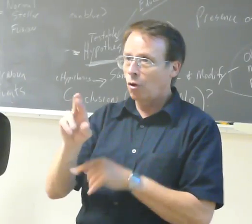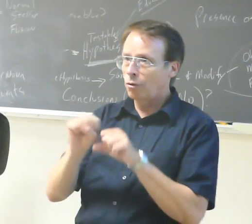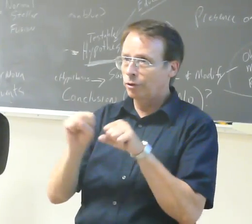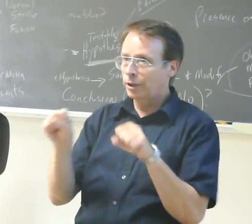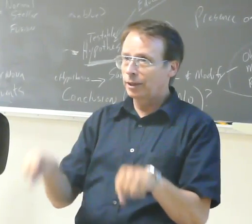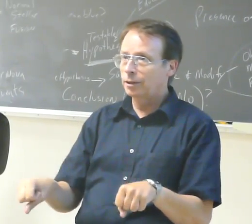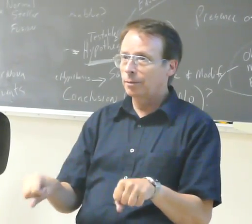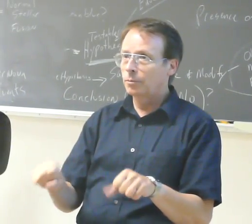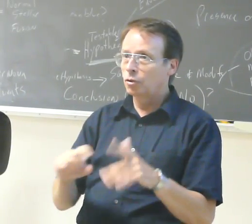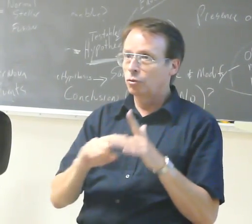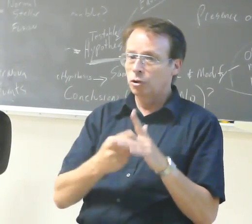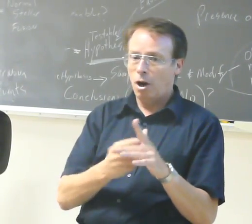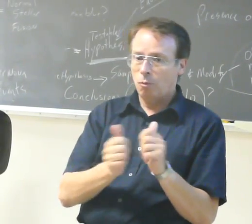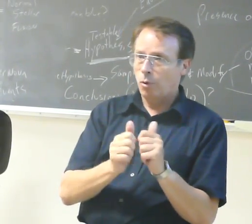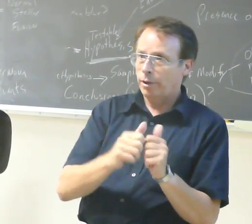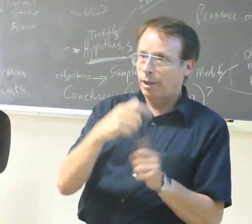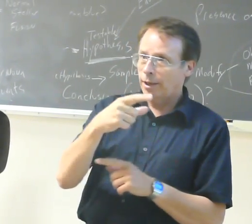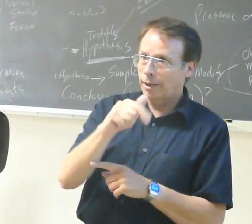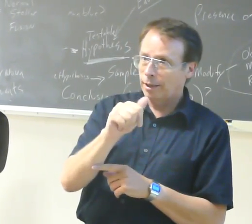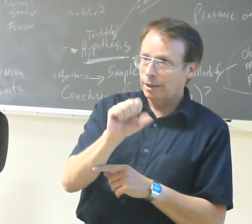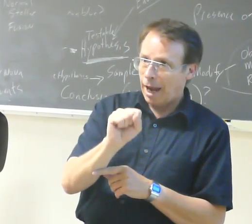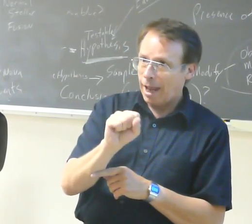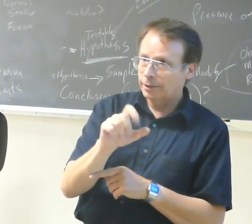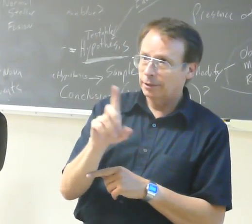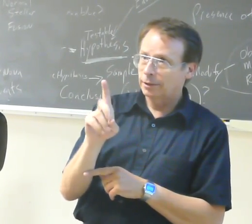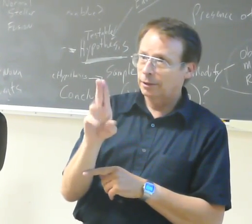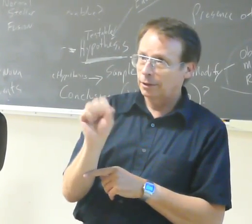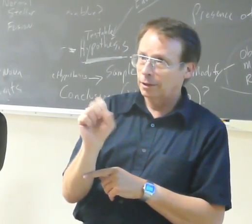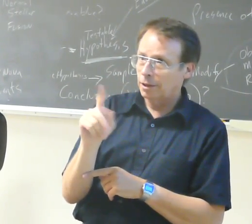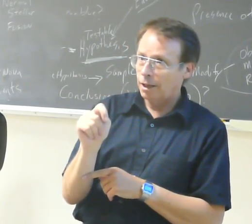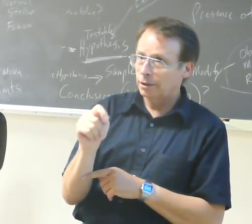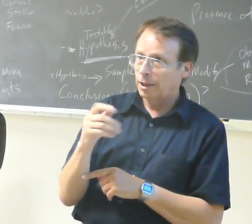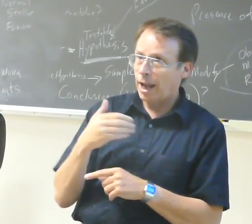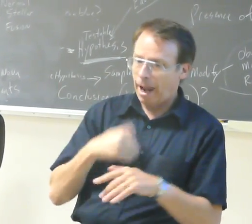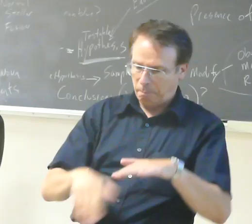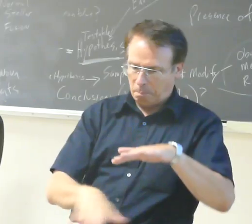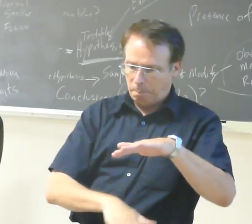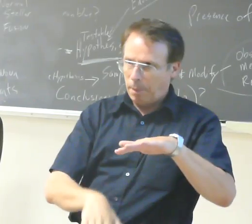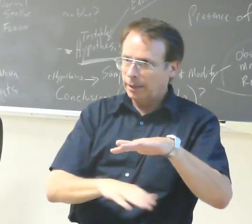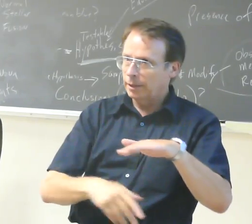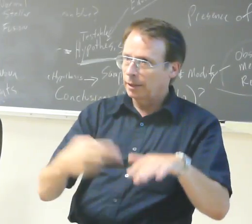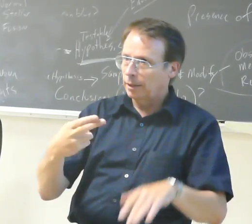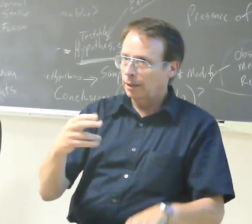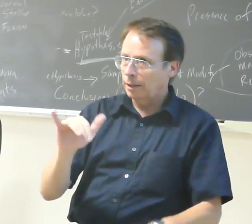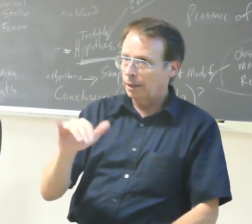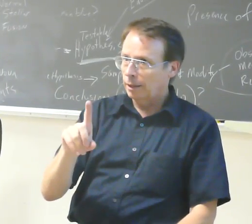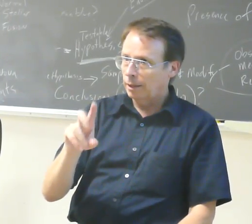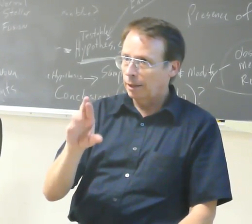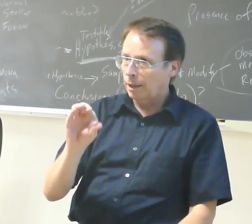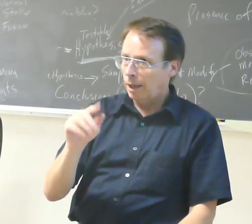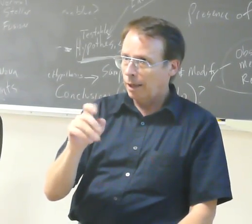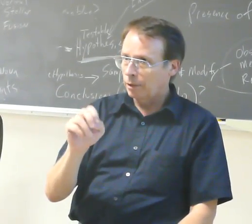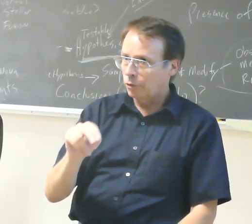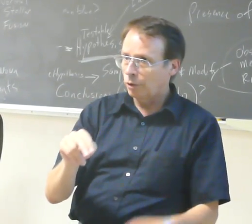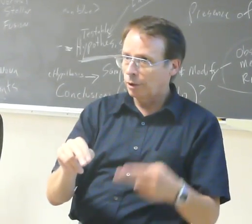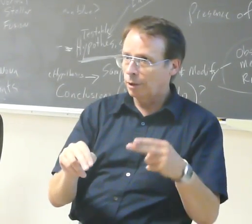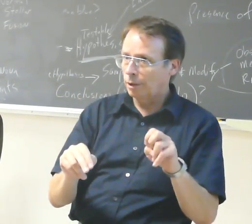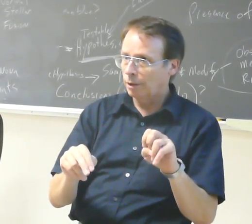like an area of gas and dust that has the primordial stuff, the hydrogen and helium, plus an